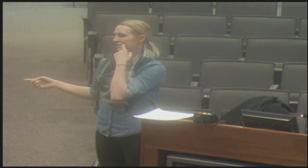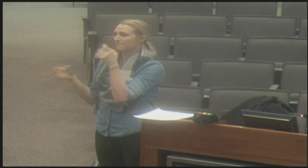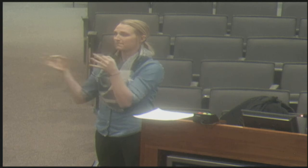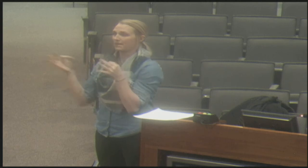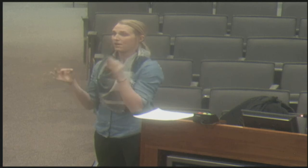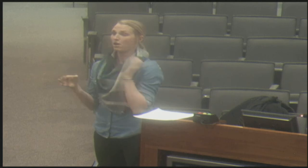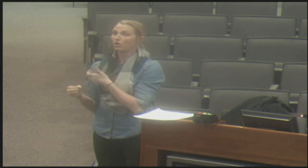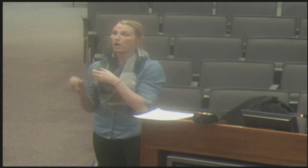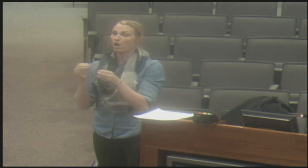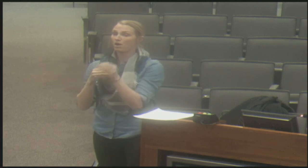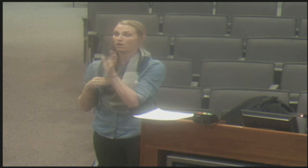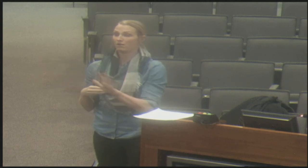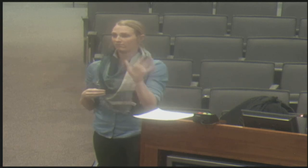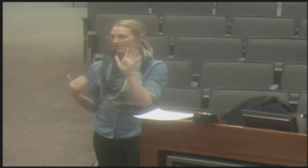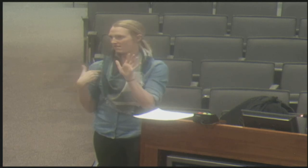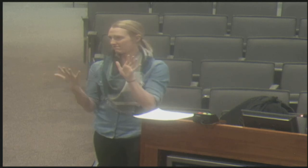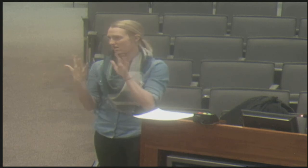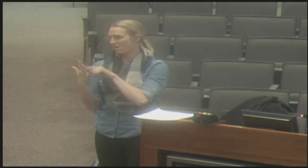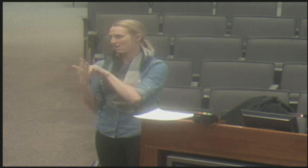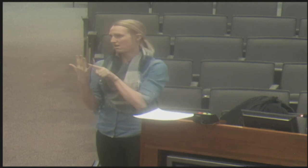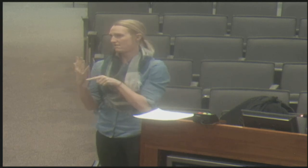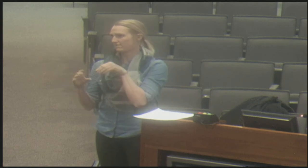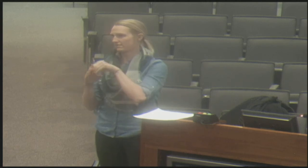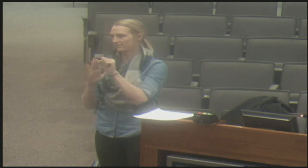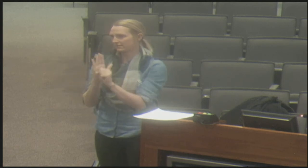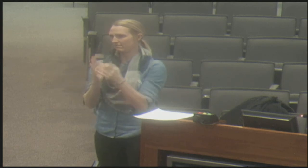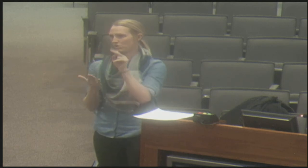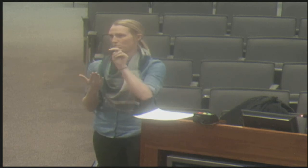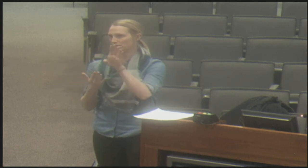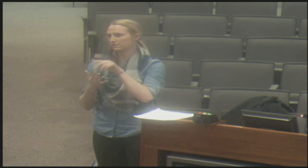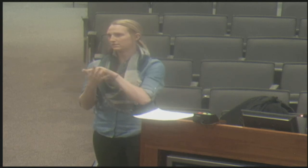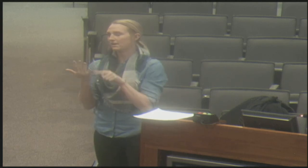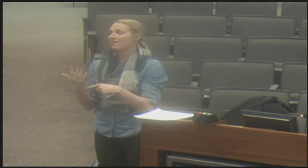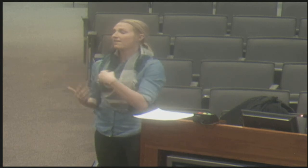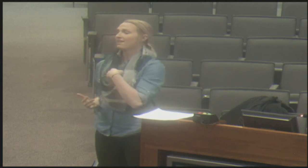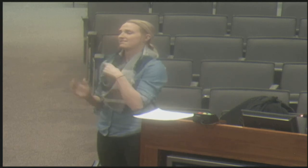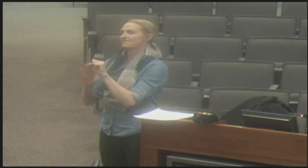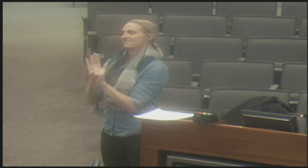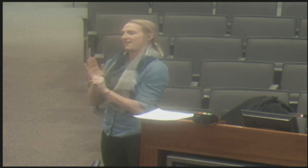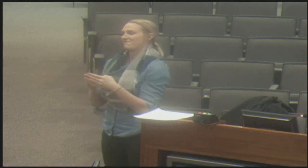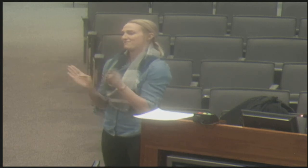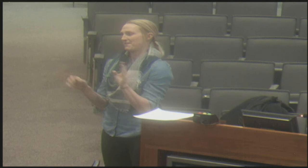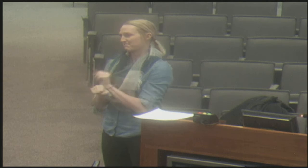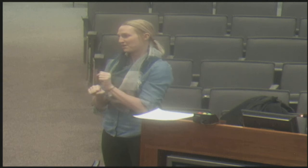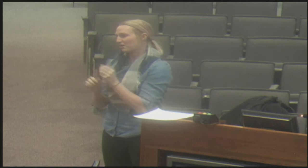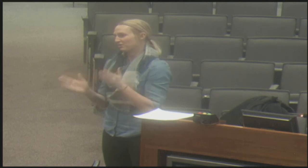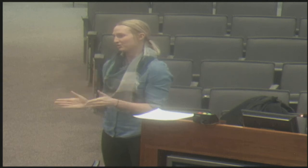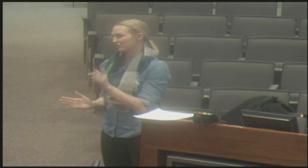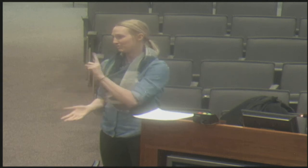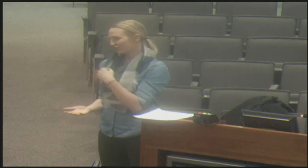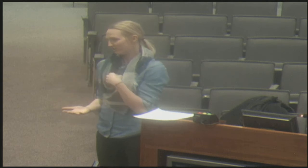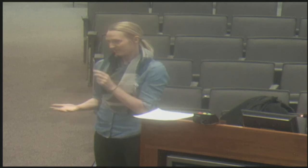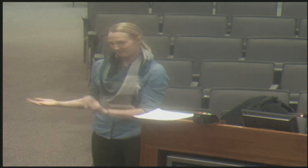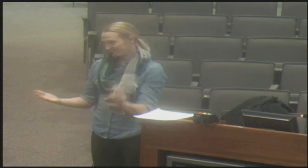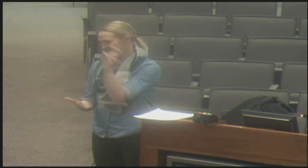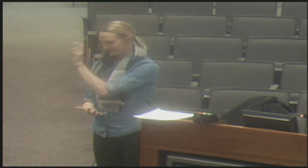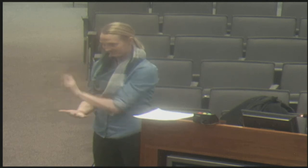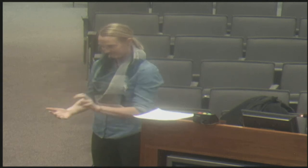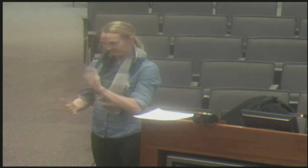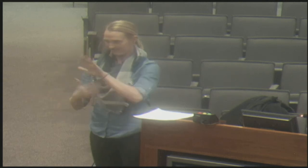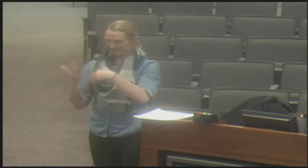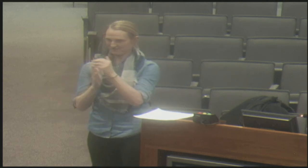behavioral health specialist coordinator. Our agency has five regions throughout the state of Nebraska. However, I am a